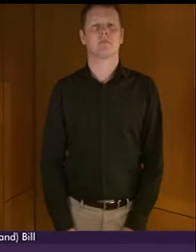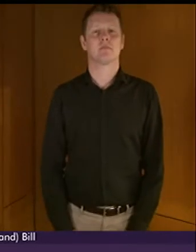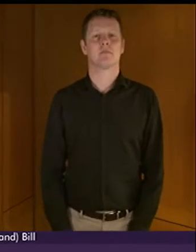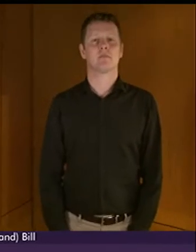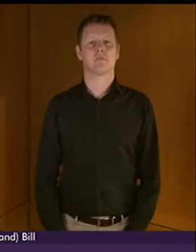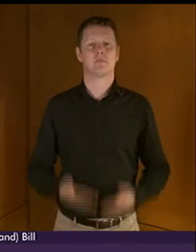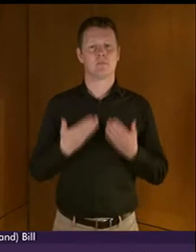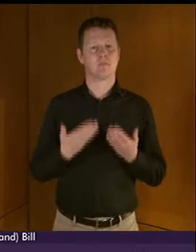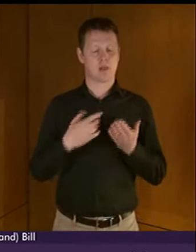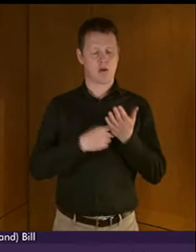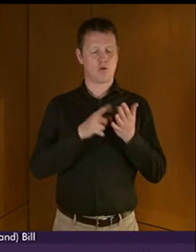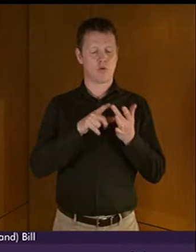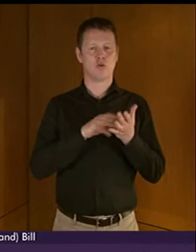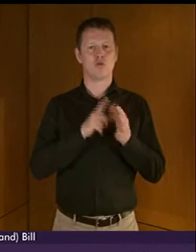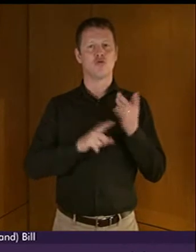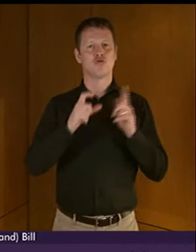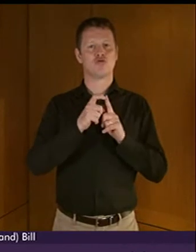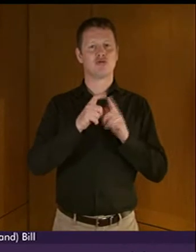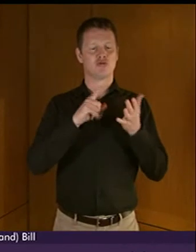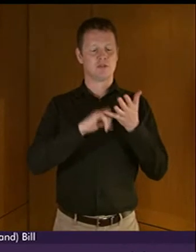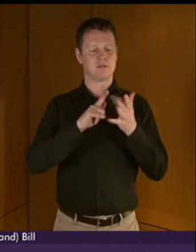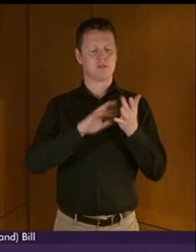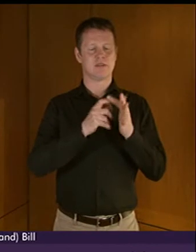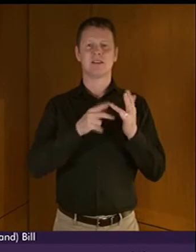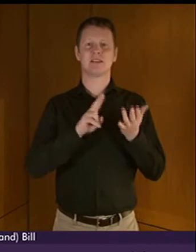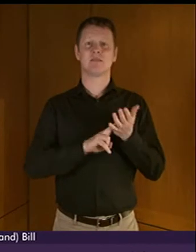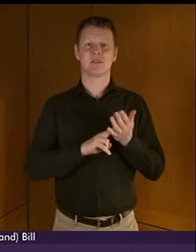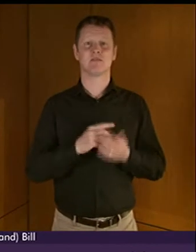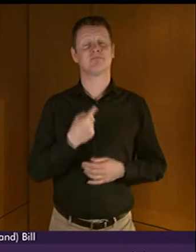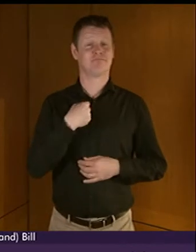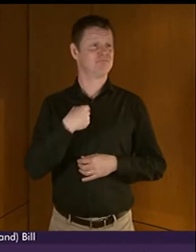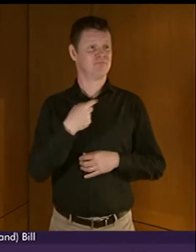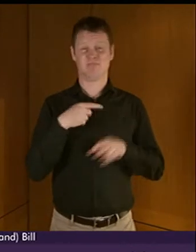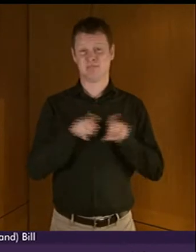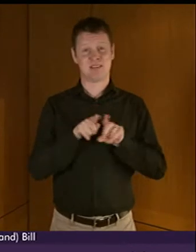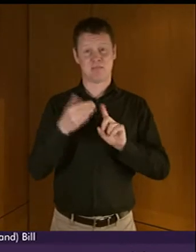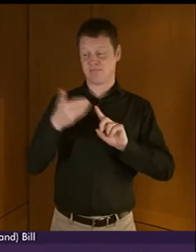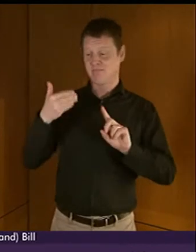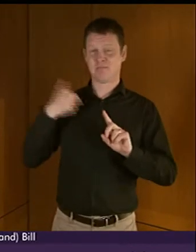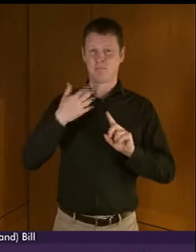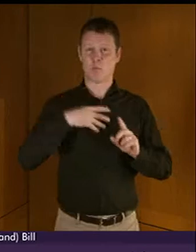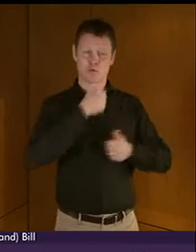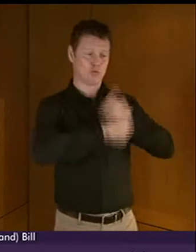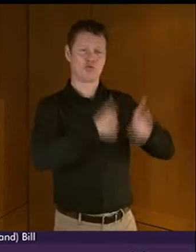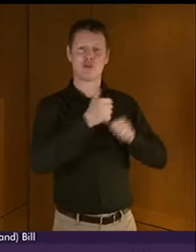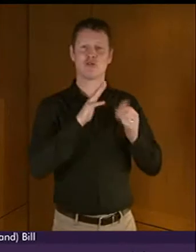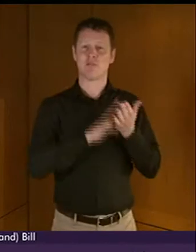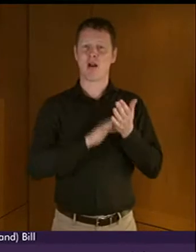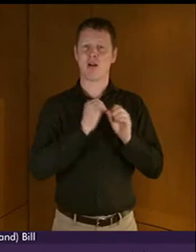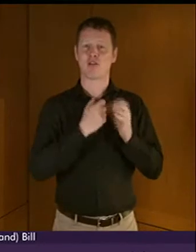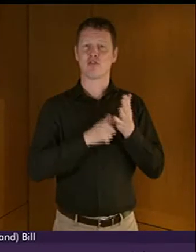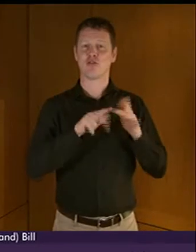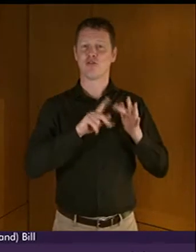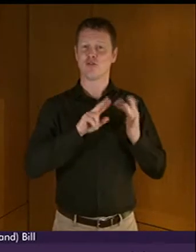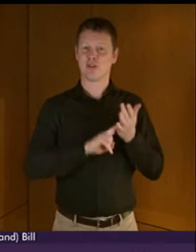Richard Lyle. Thank you. Presiding officer, want to join with others in congratulating Mark Griffin on bringing forward this bill, and indeed the committee